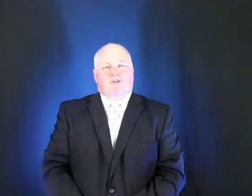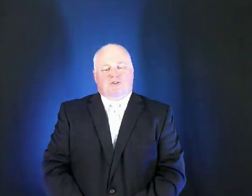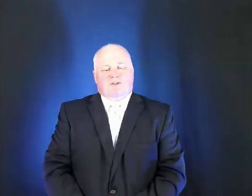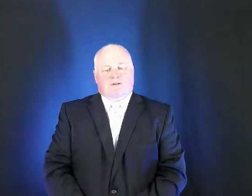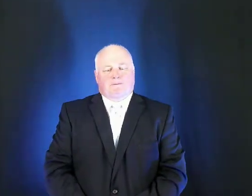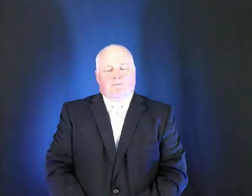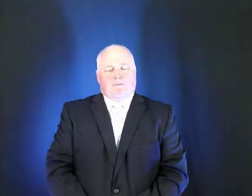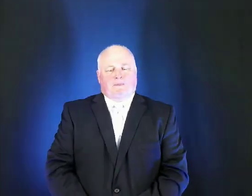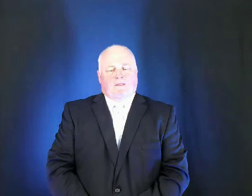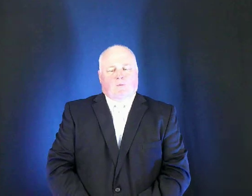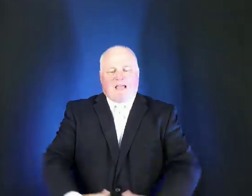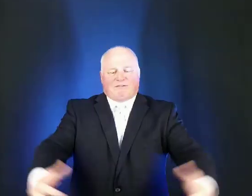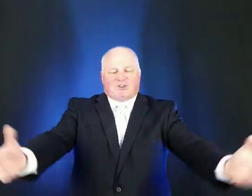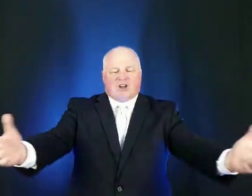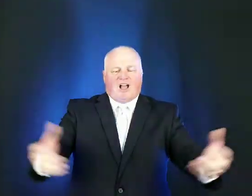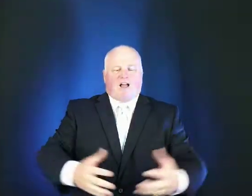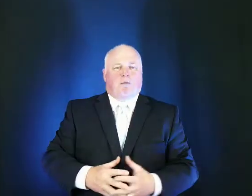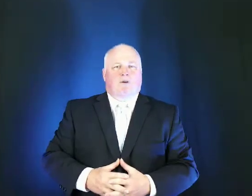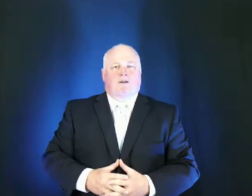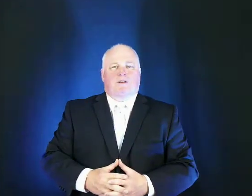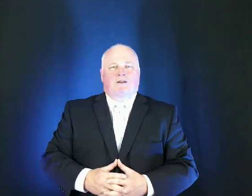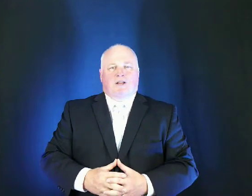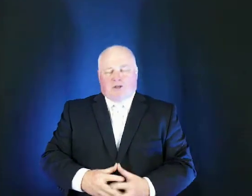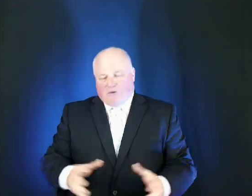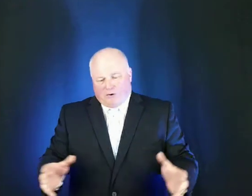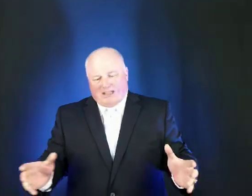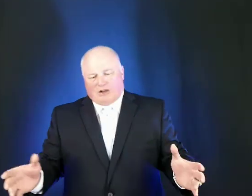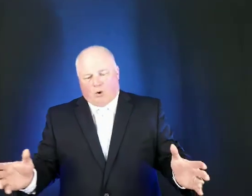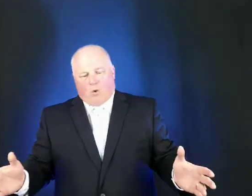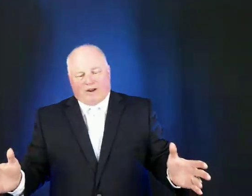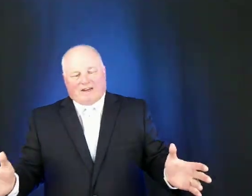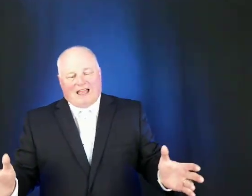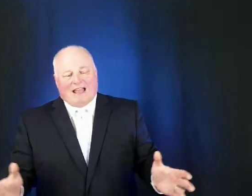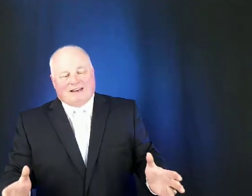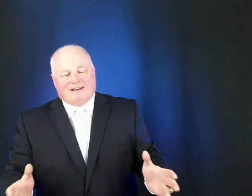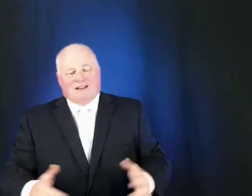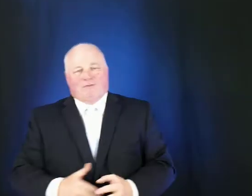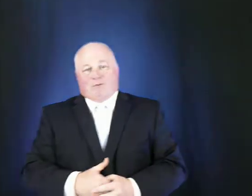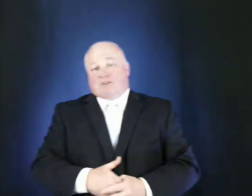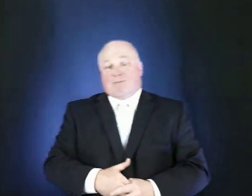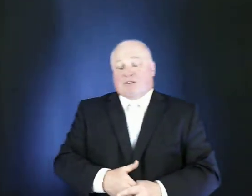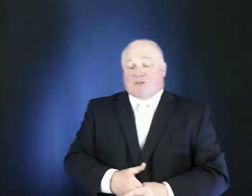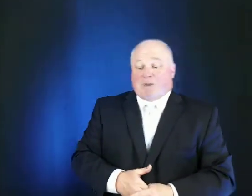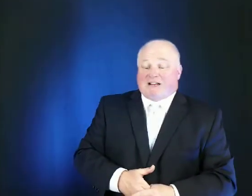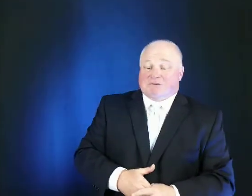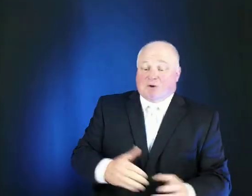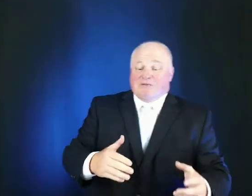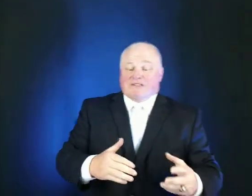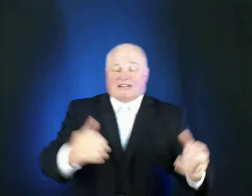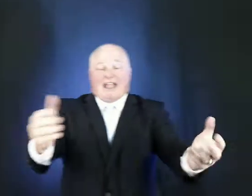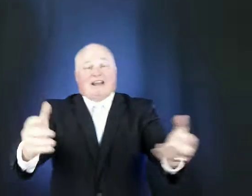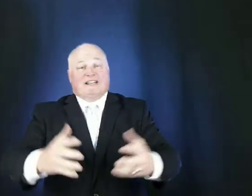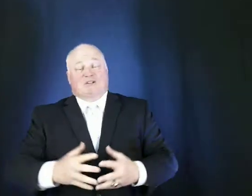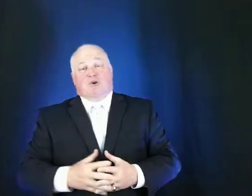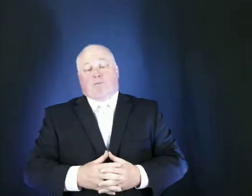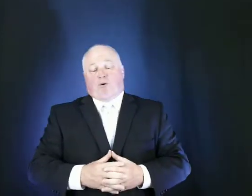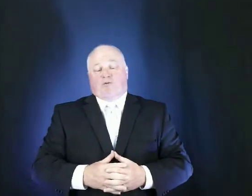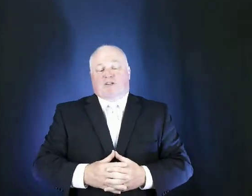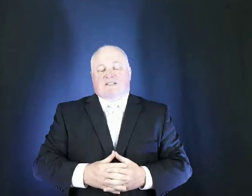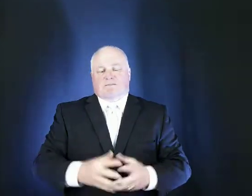we have a job you've heard that corny line from some of the space movies the aliens are approaching some